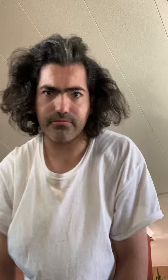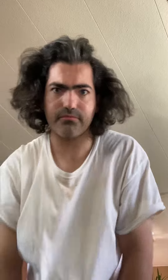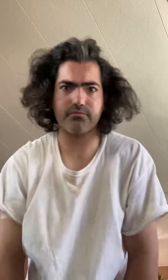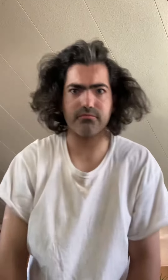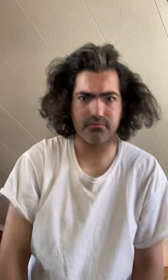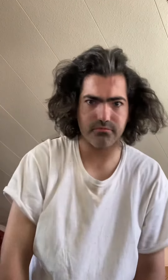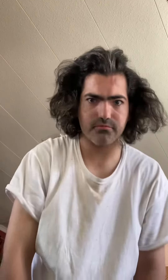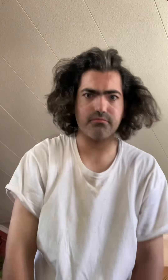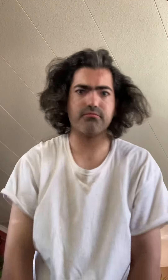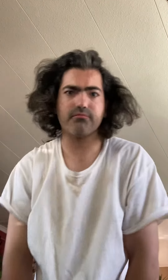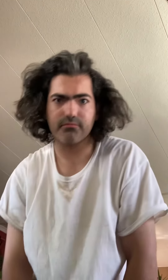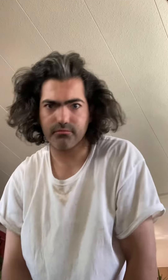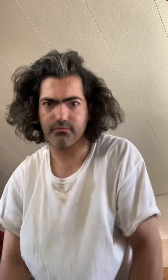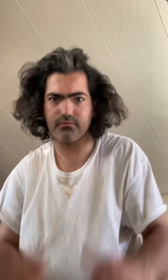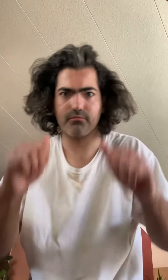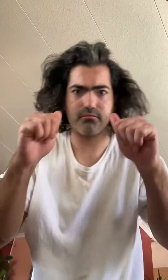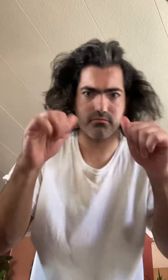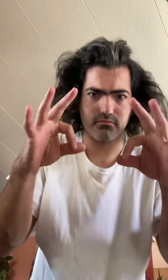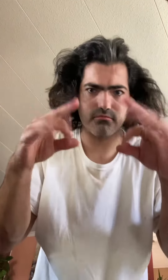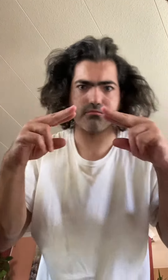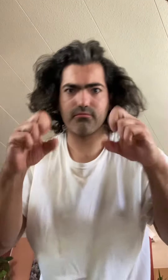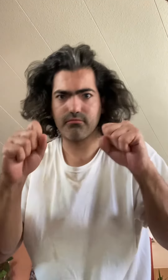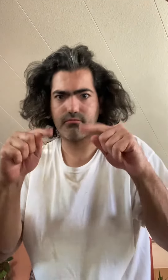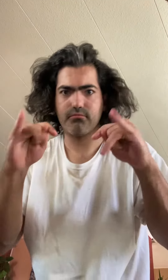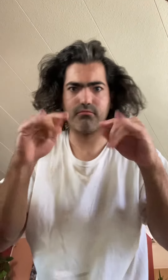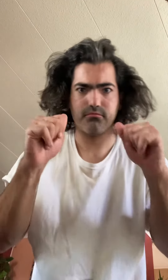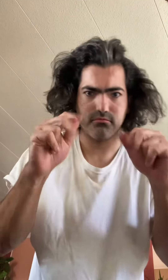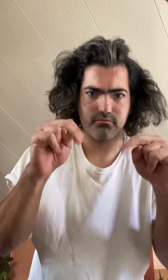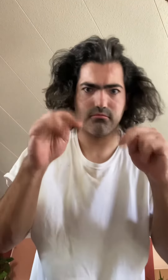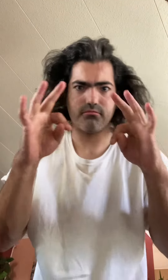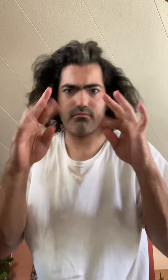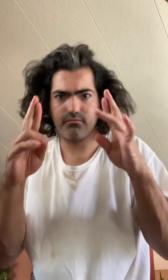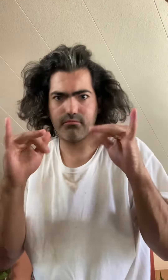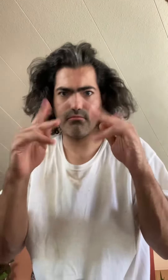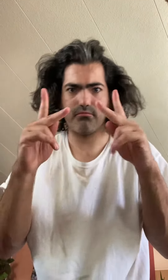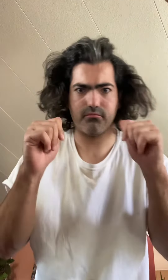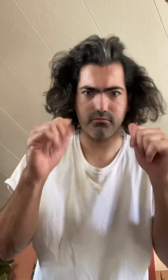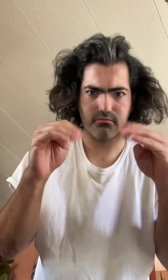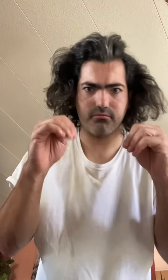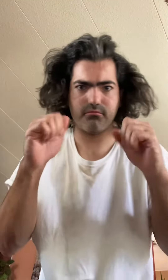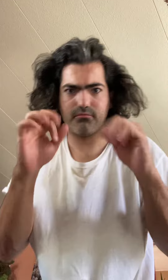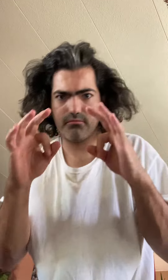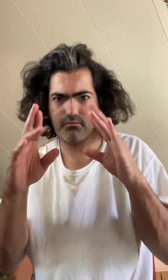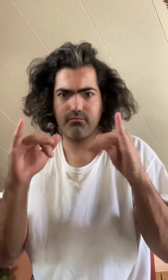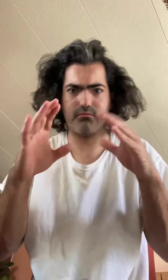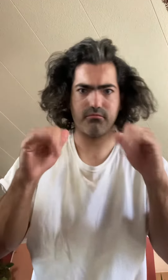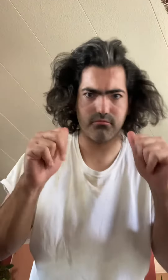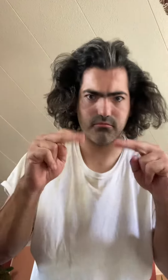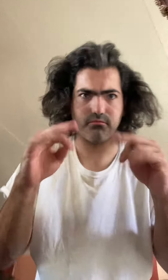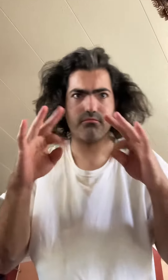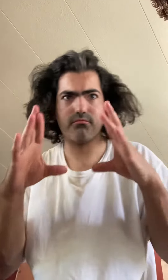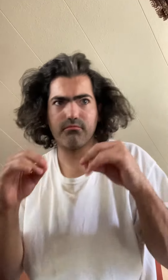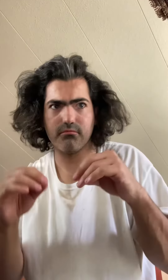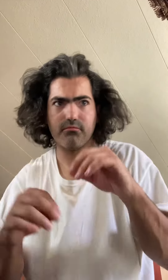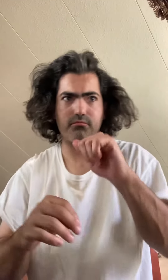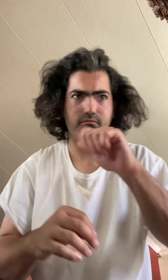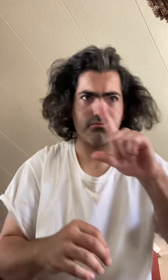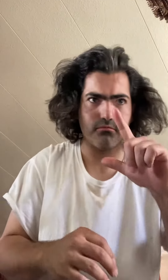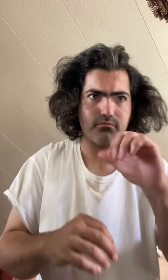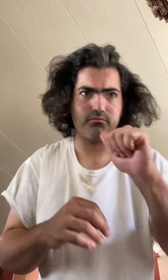For our community since 1991, learn more at made-a-soon-root.com Made a great deal of media Watch